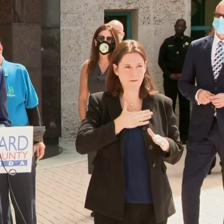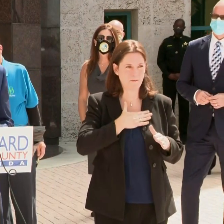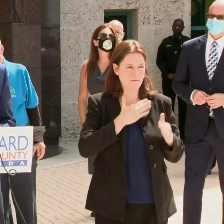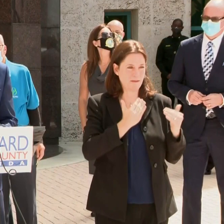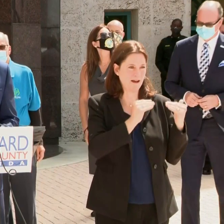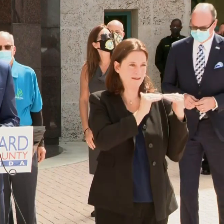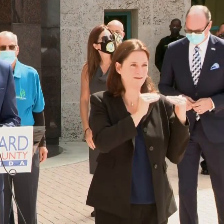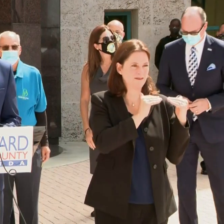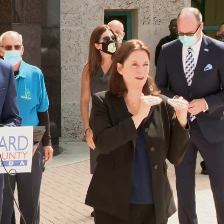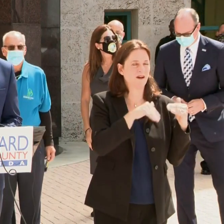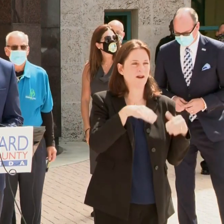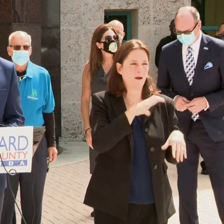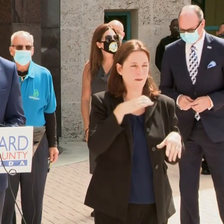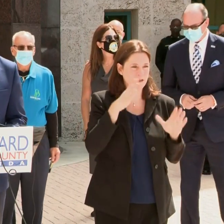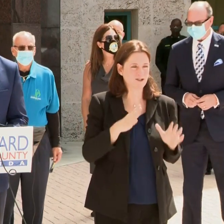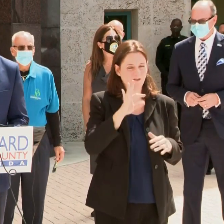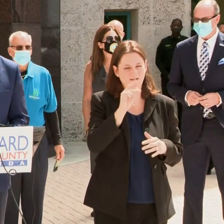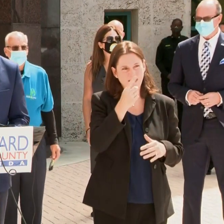Fisher.